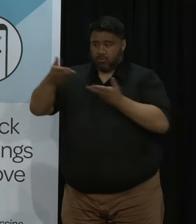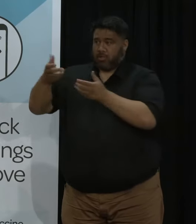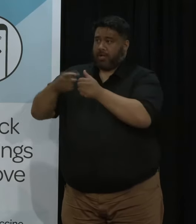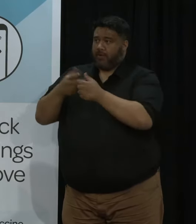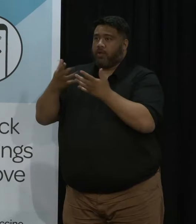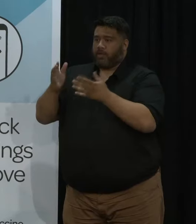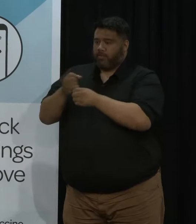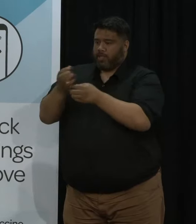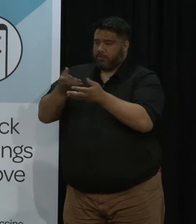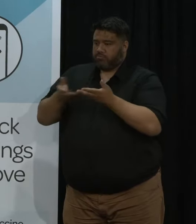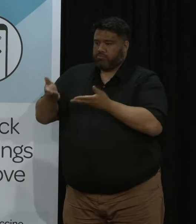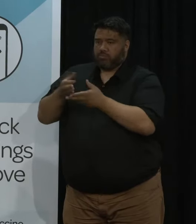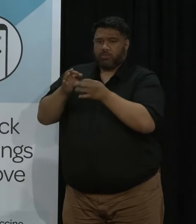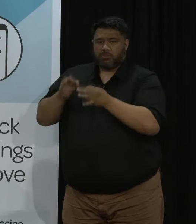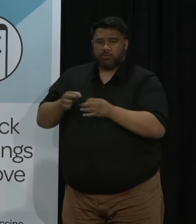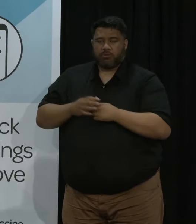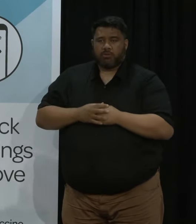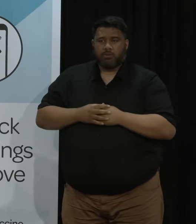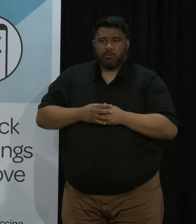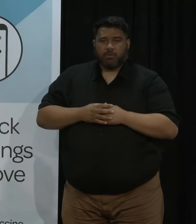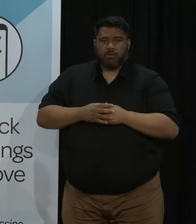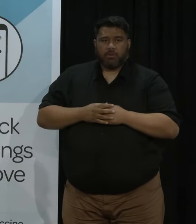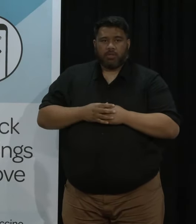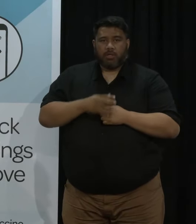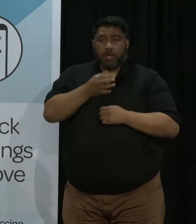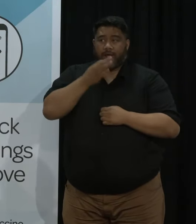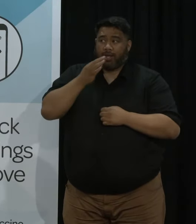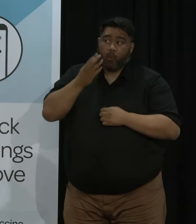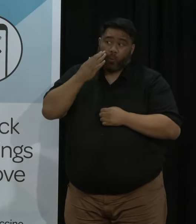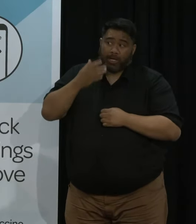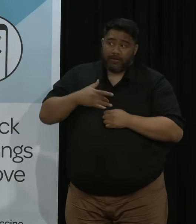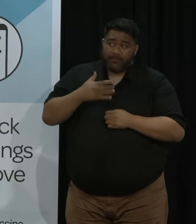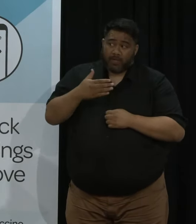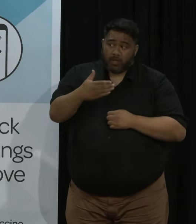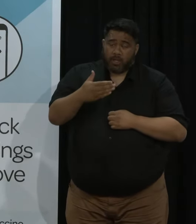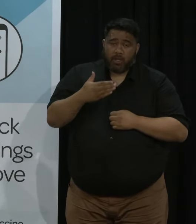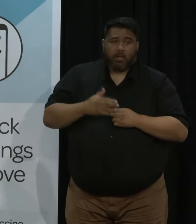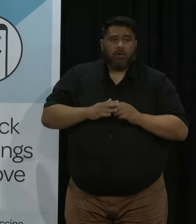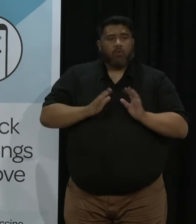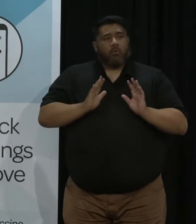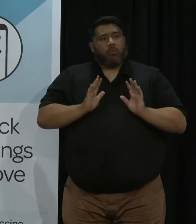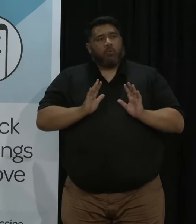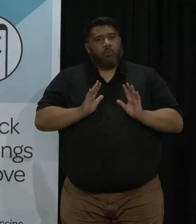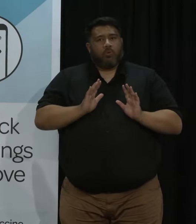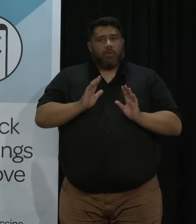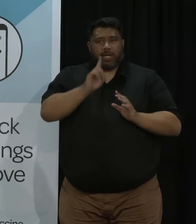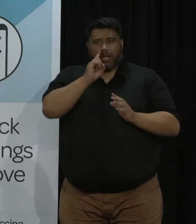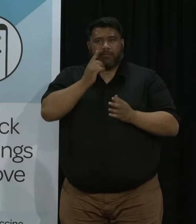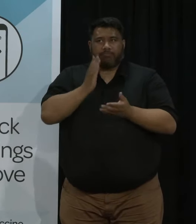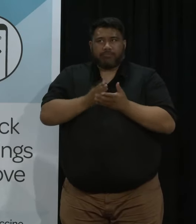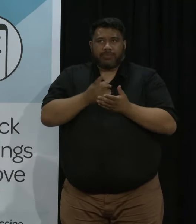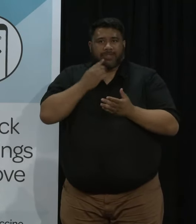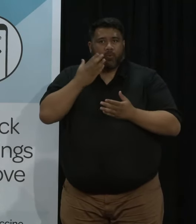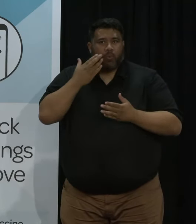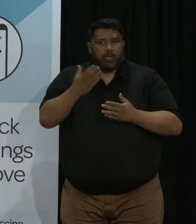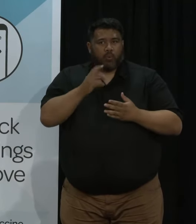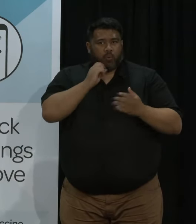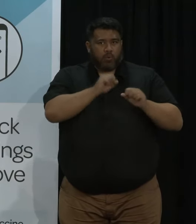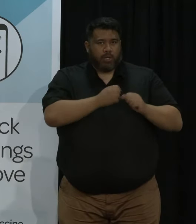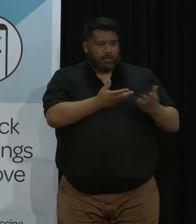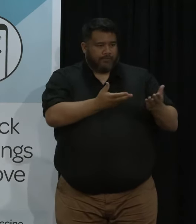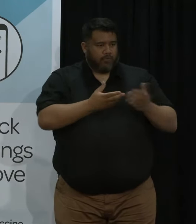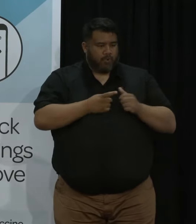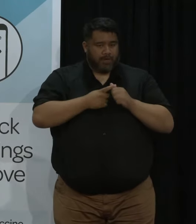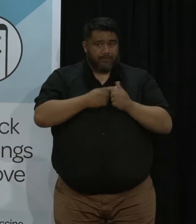What's your feeling about how close I wouldn't want to actually I do place a lot of weight on the public health advice and of course we will be cautious